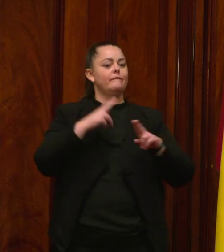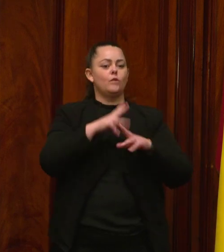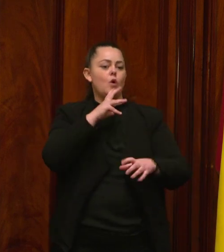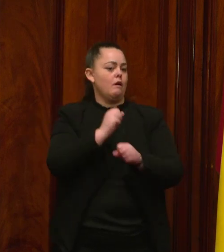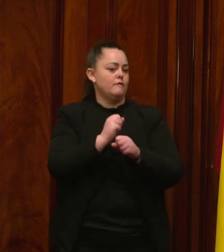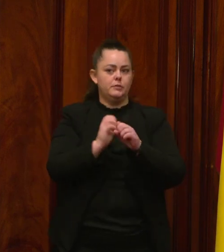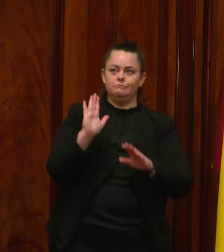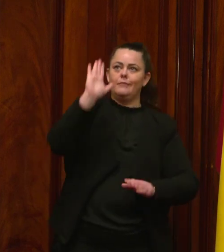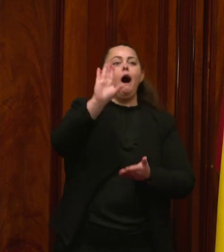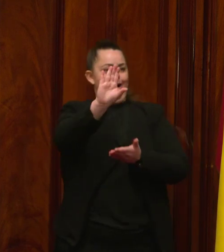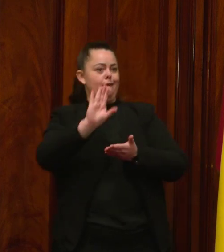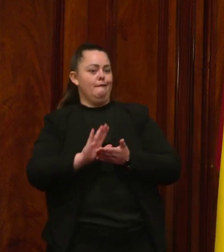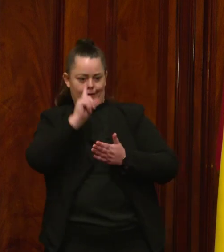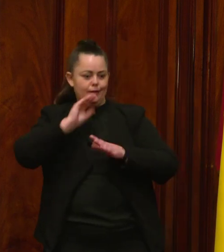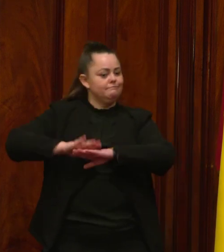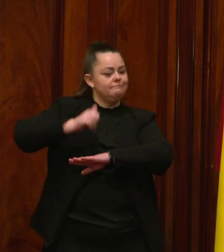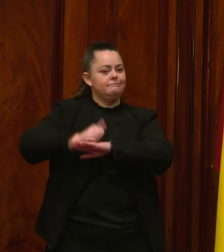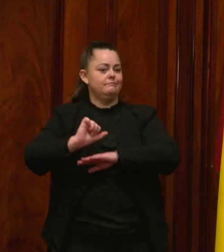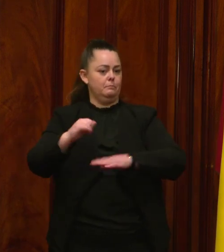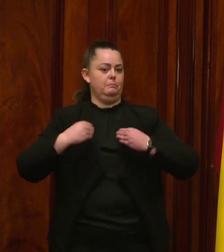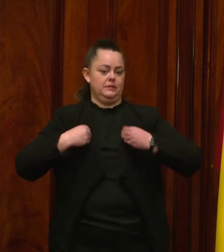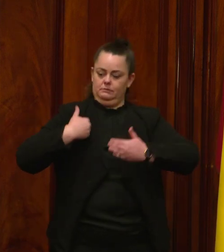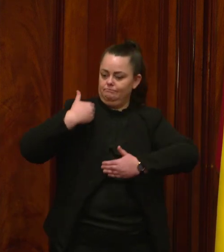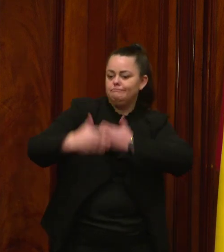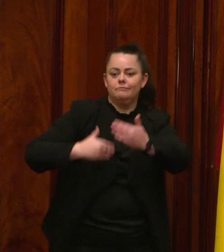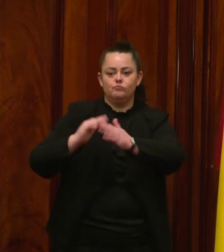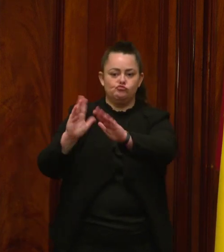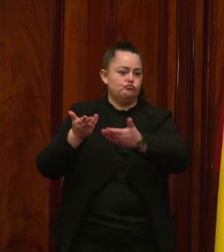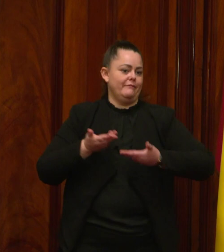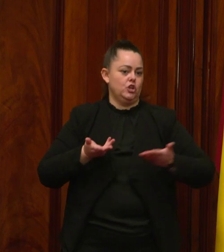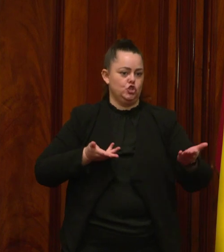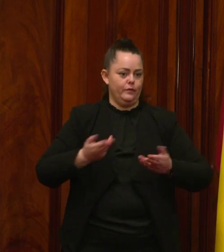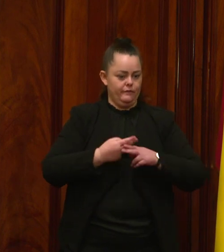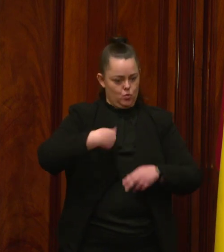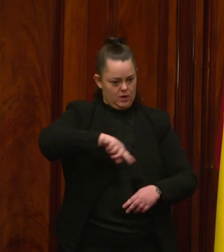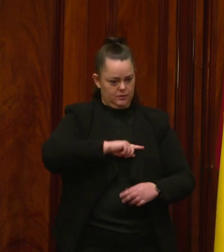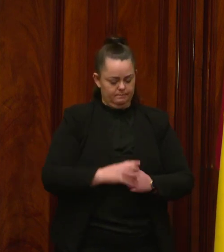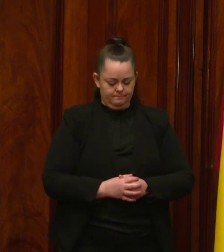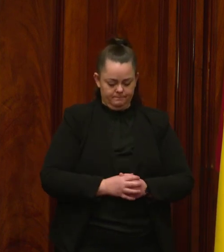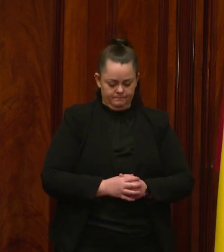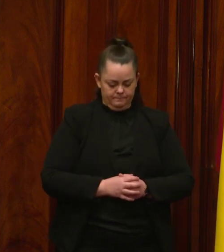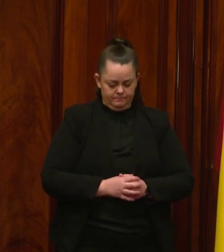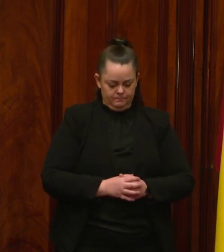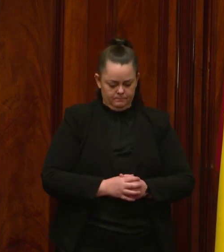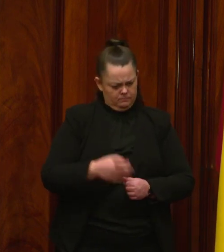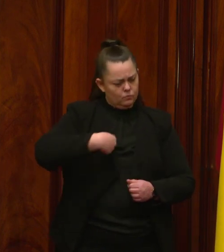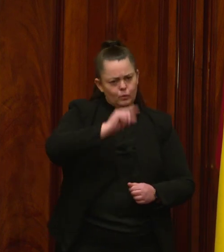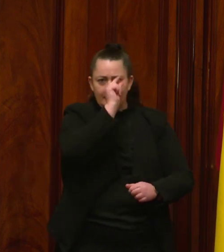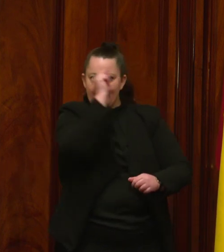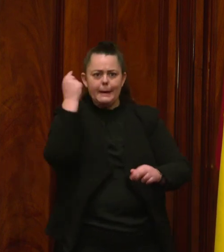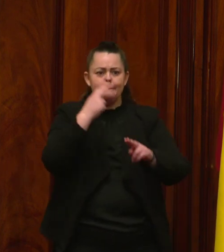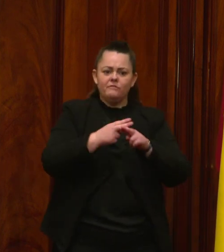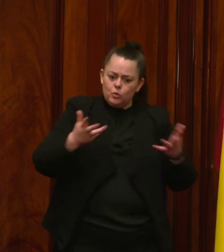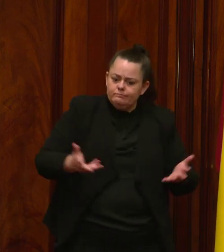South Wales policy will be matched by an emphasis on skill building. Local manufacturing will struggle to grow without the highly skilled